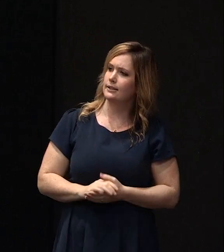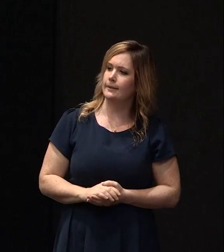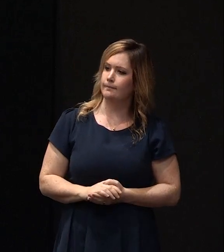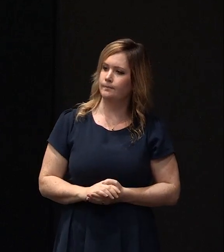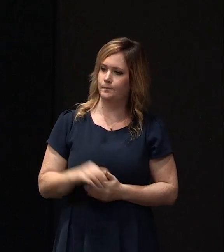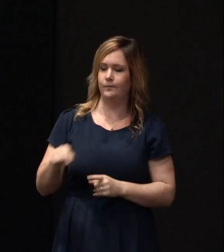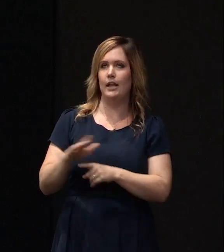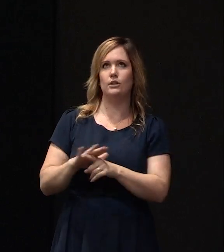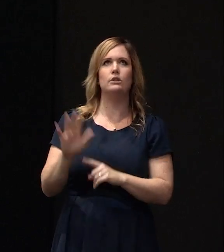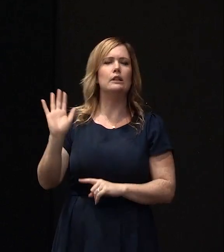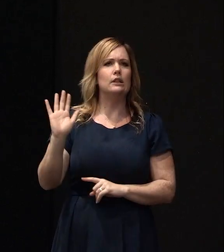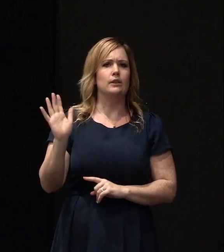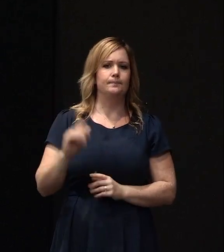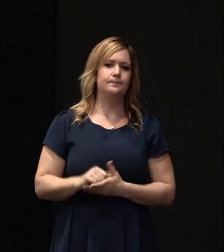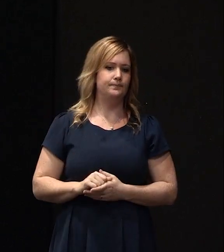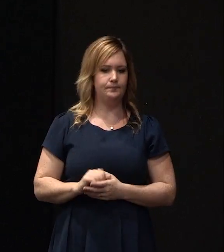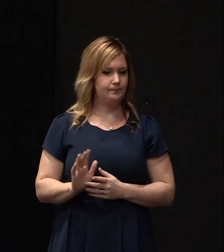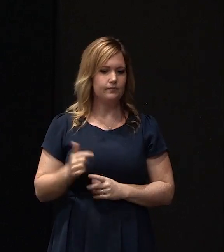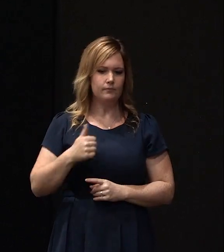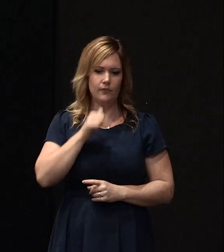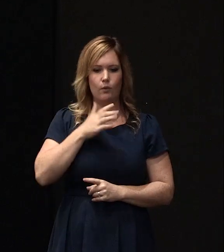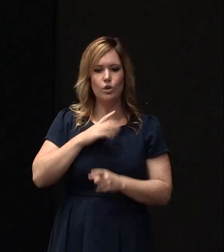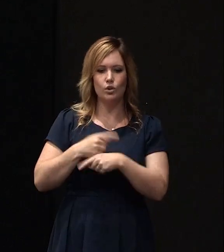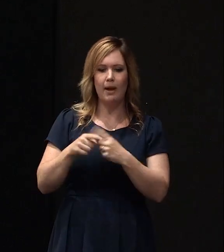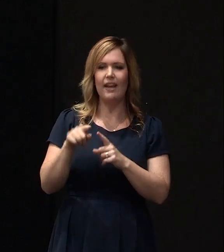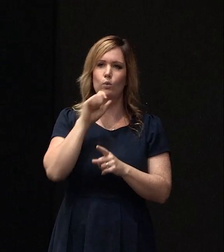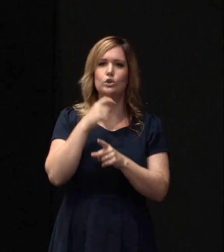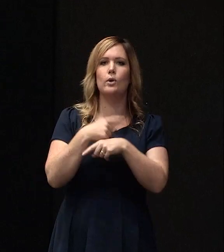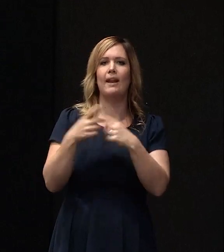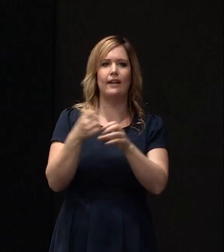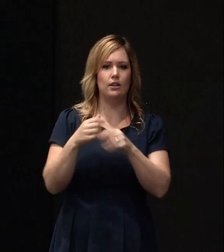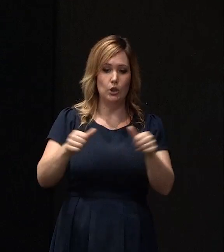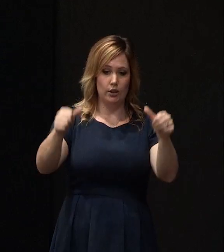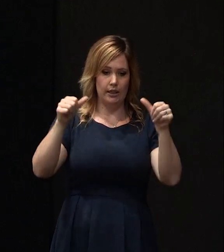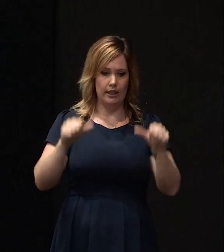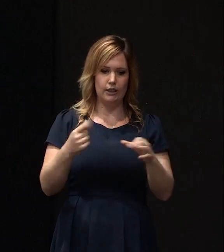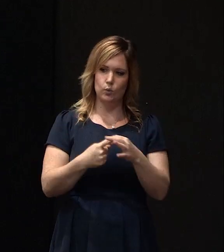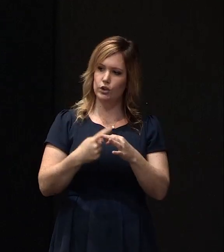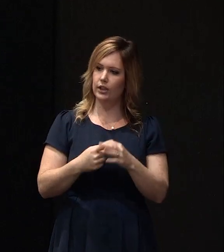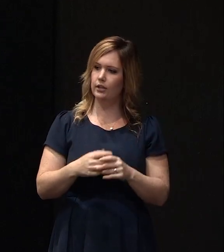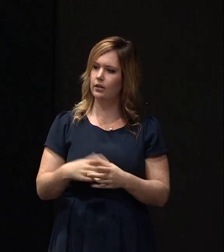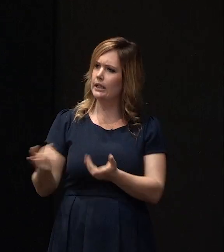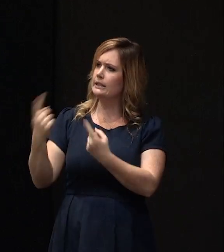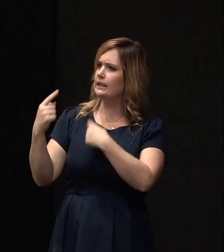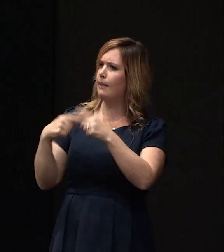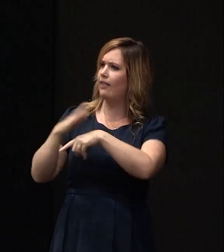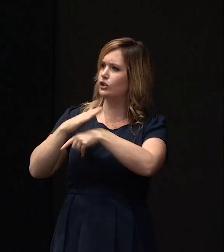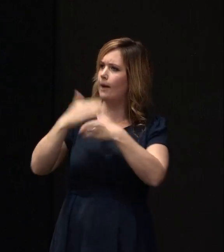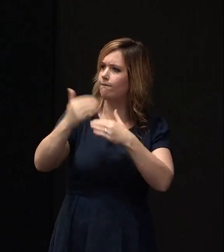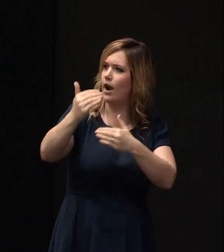case, well, if people want to talk about that, we'll talk about that at the end. Should we move on to the next question, which is tell us about timeframes.